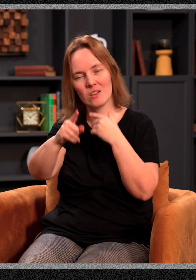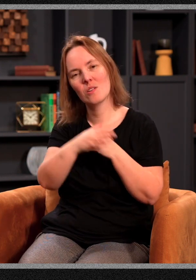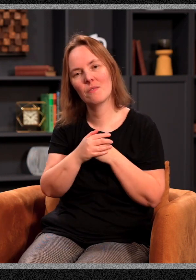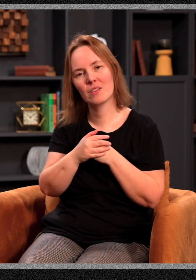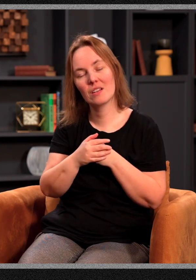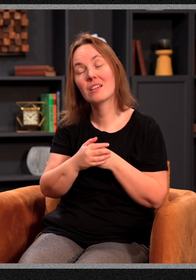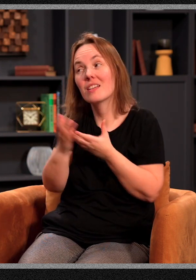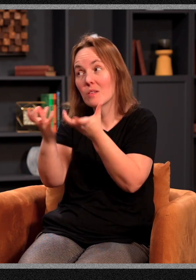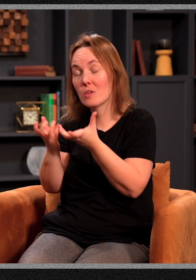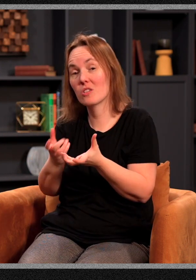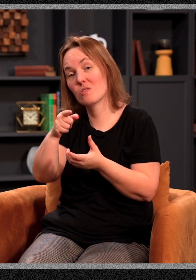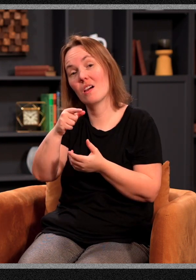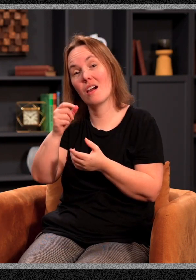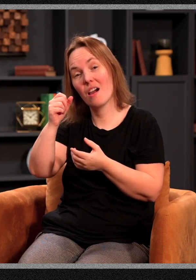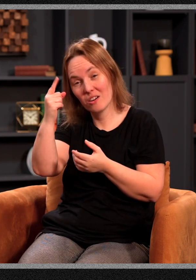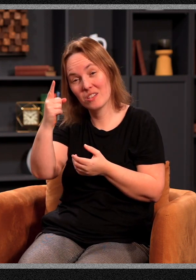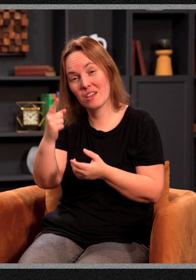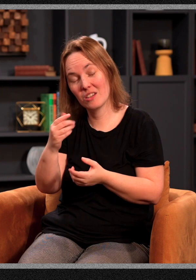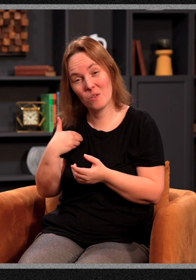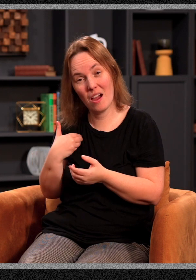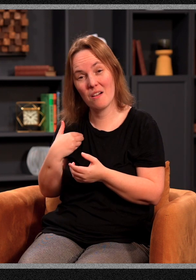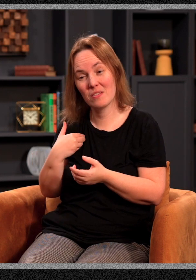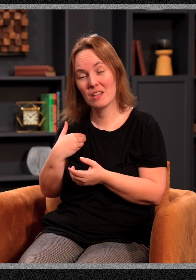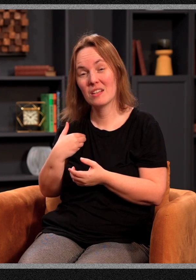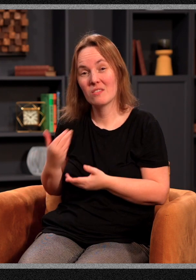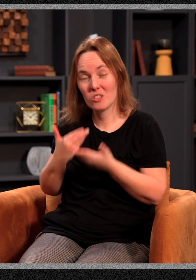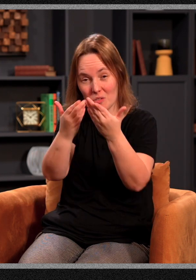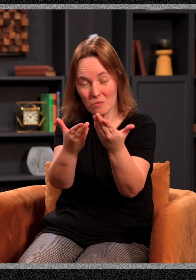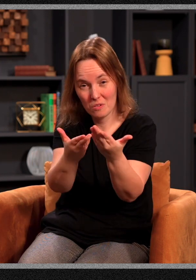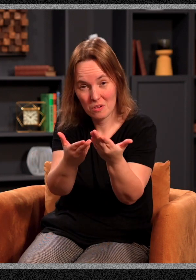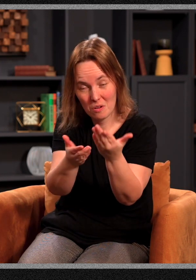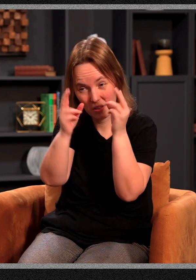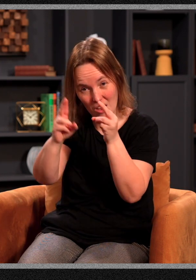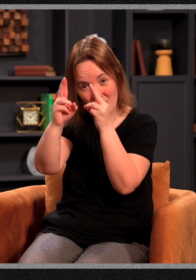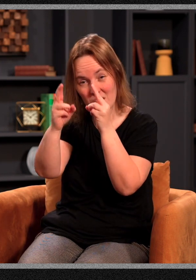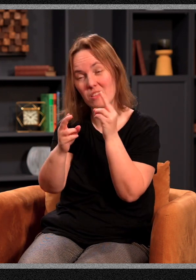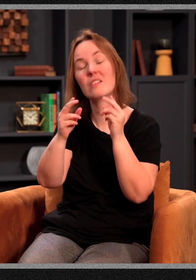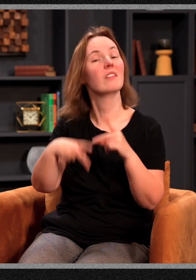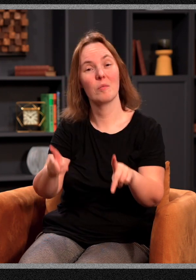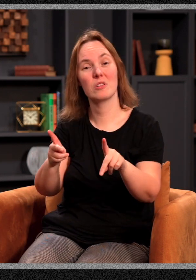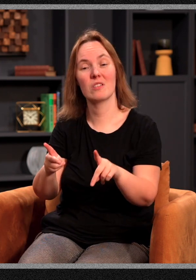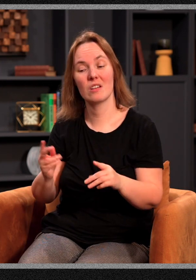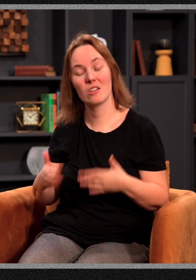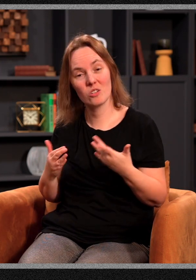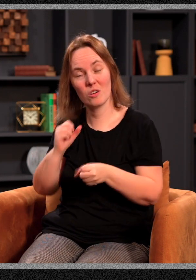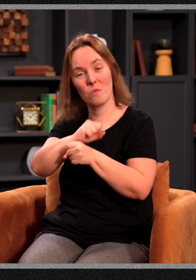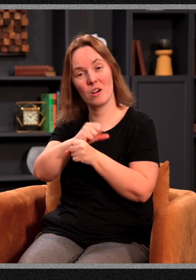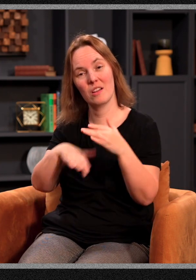that He wants you to understand that you possess and He gives you the privilege and the opportunity and the joy to actually function in.